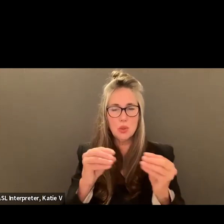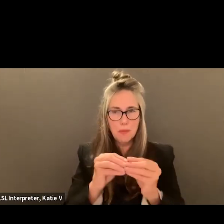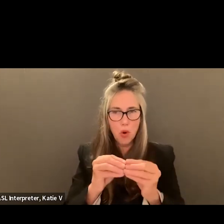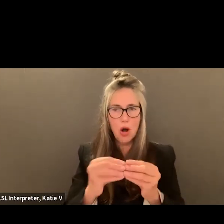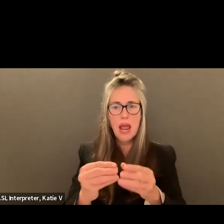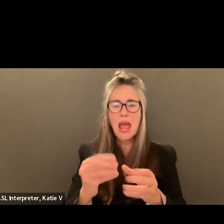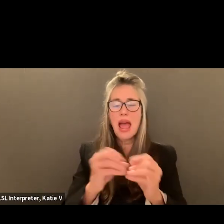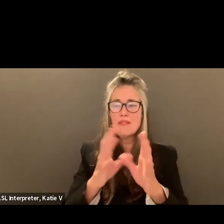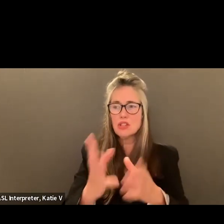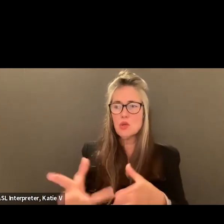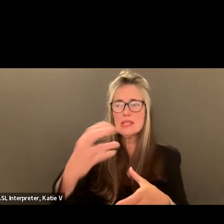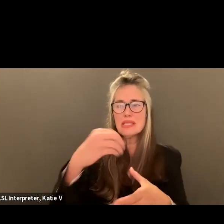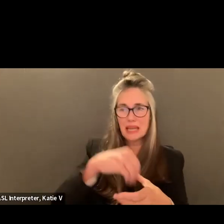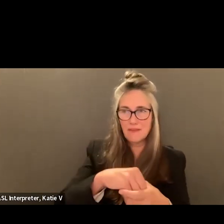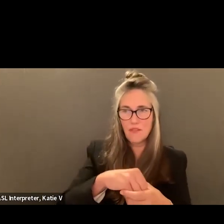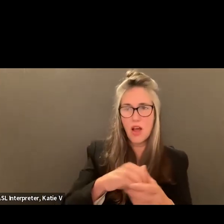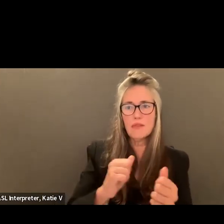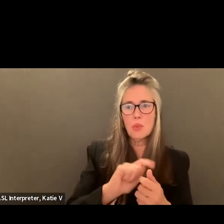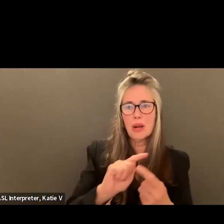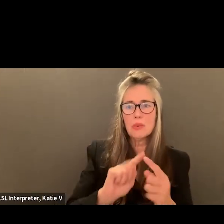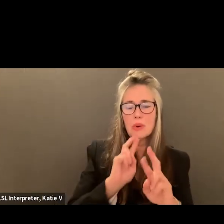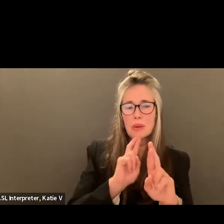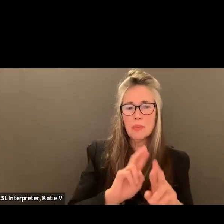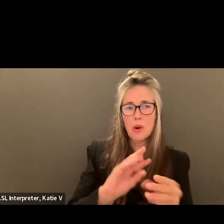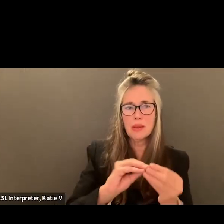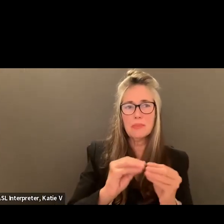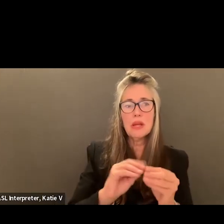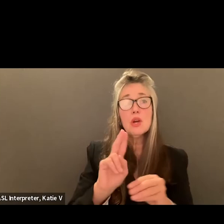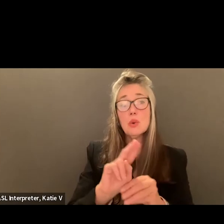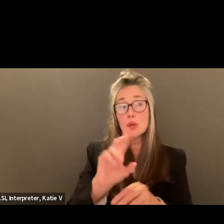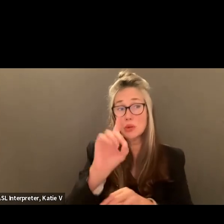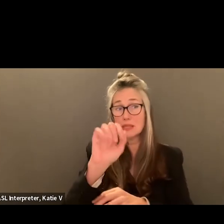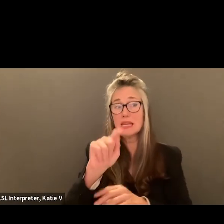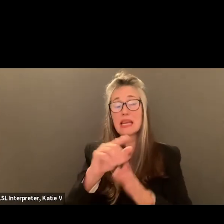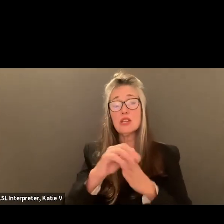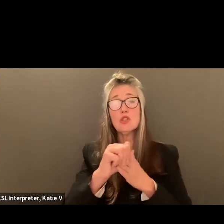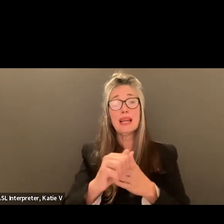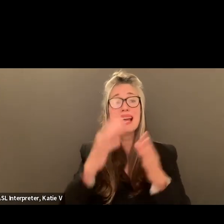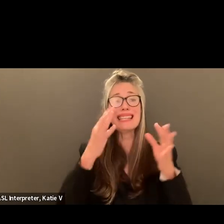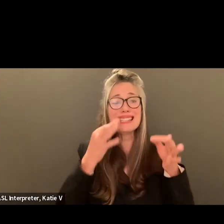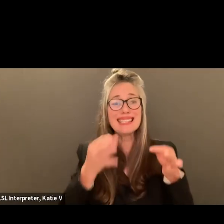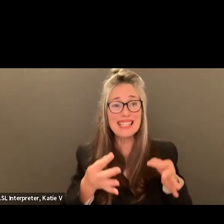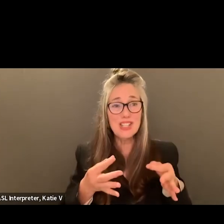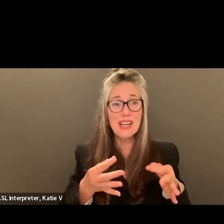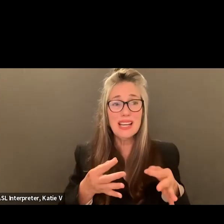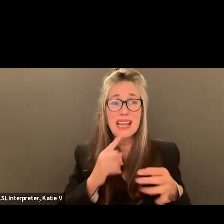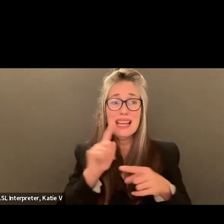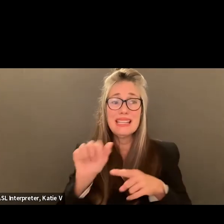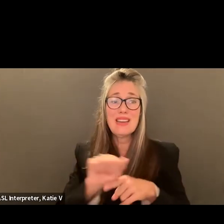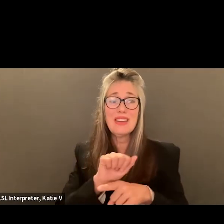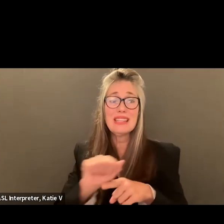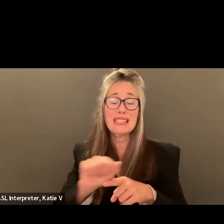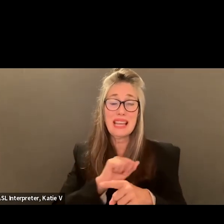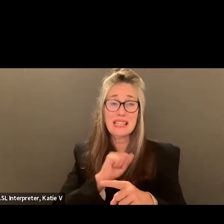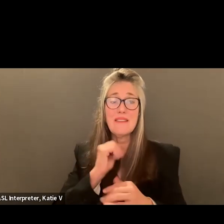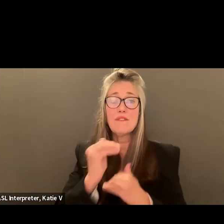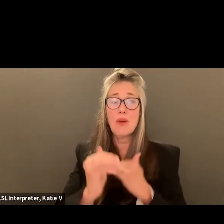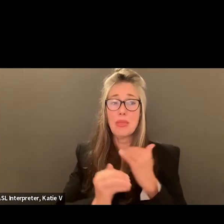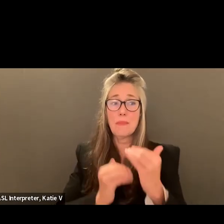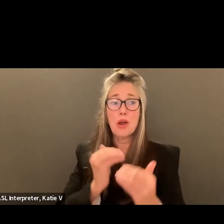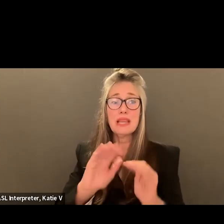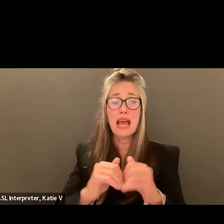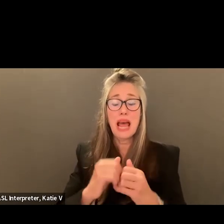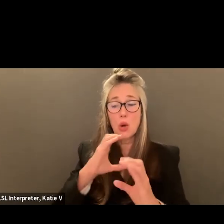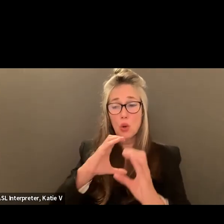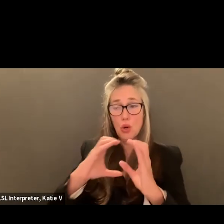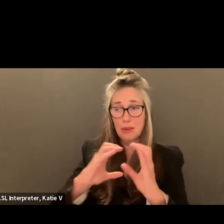involved in the reporting of the numbers. So, we're, we will use this data to guide decisions. We would definitely add that as a step in the process. How